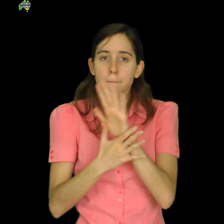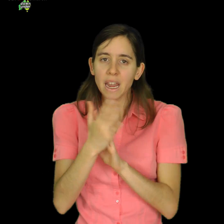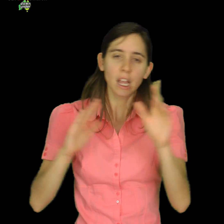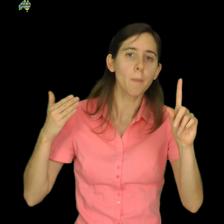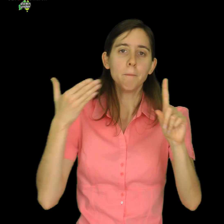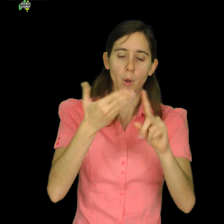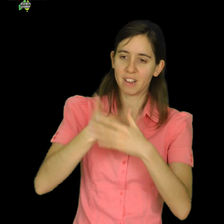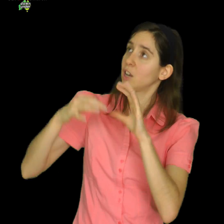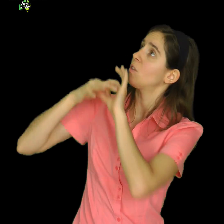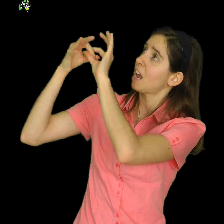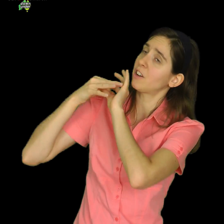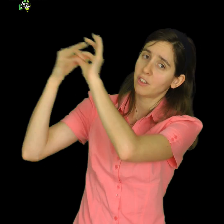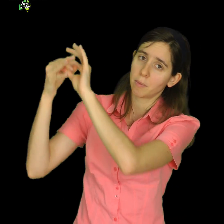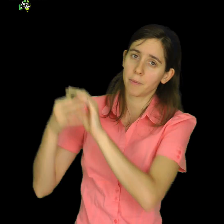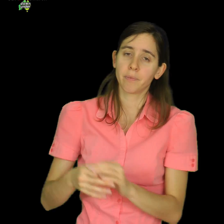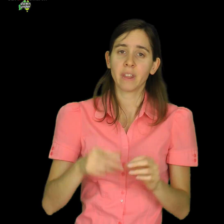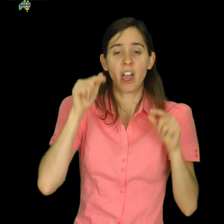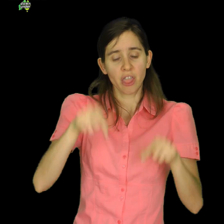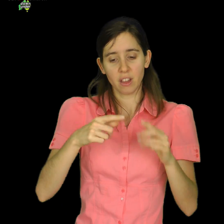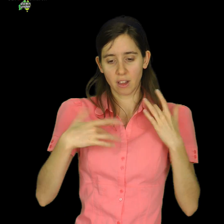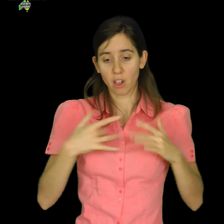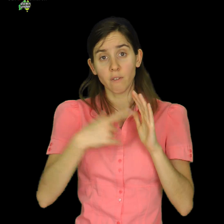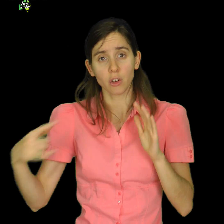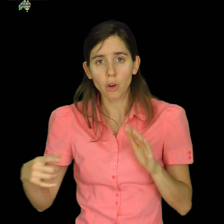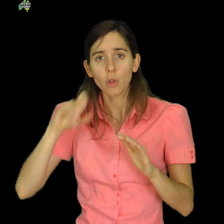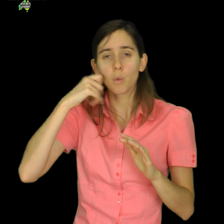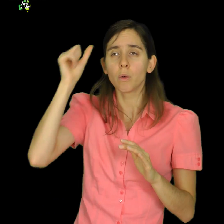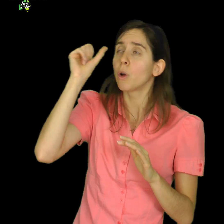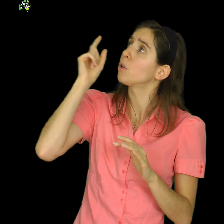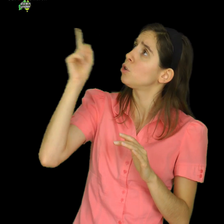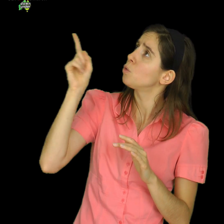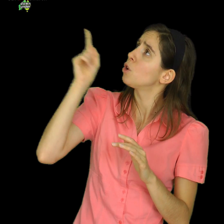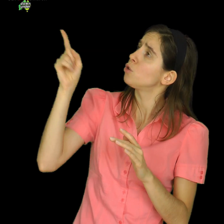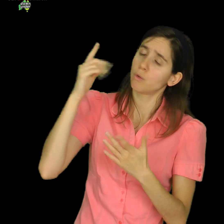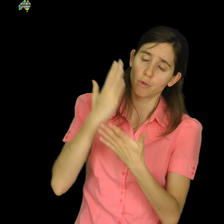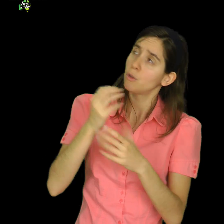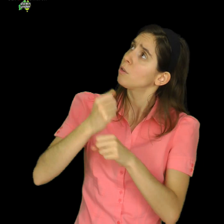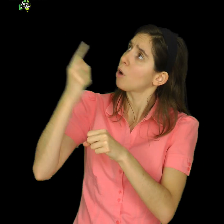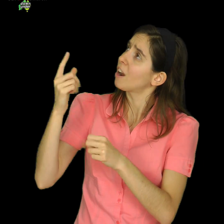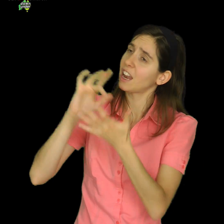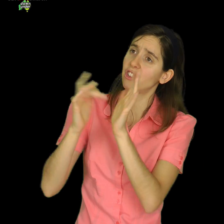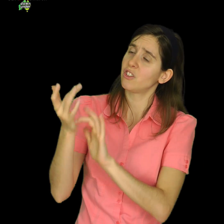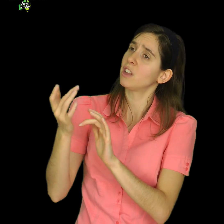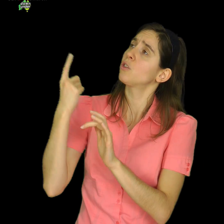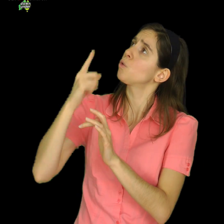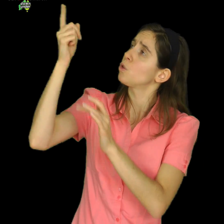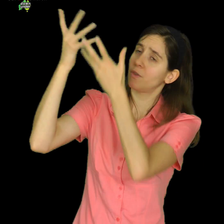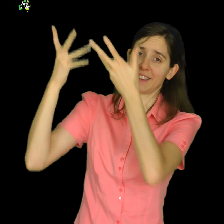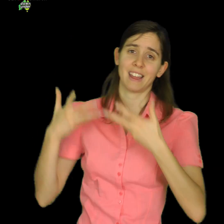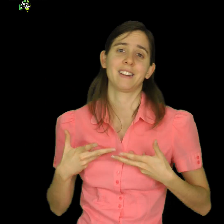And this is eternal life, that they may know you, the only true God and Jesus Christ whom you have sent. That's